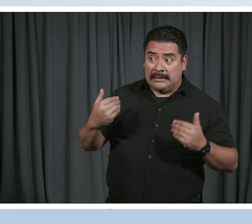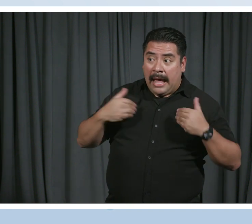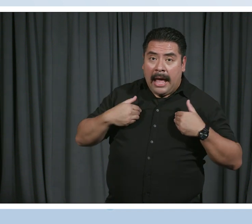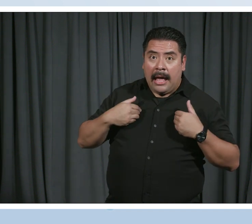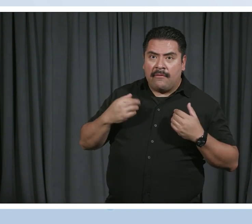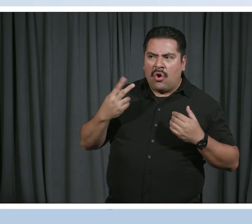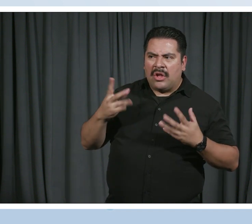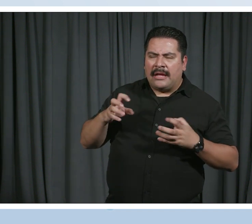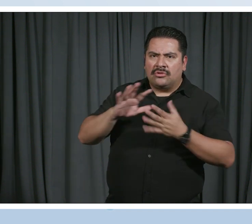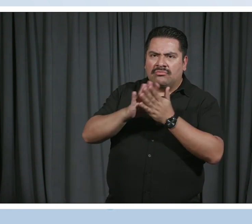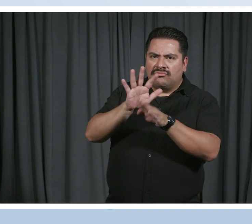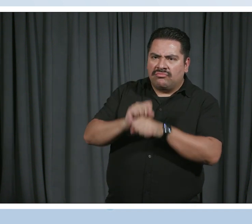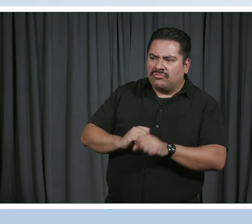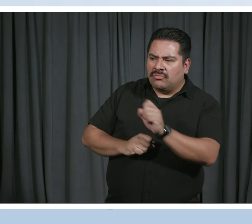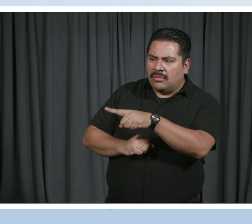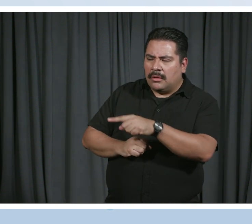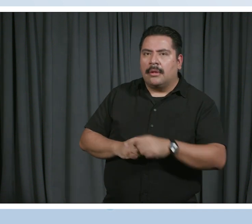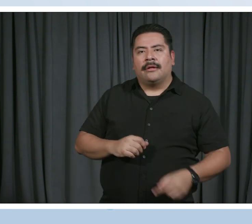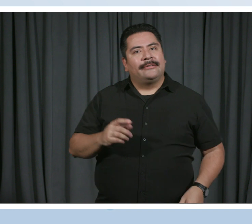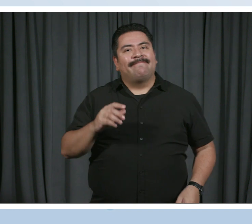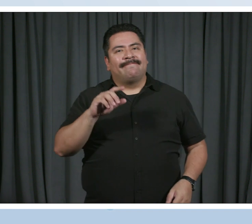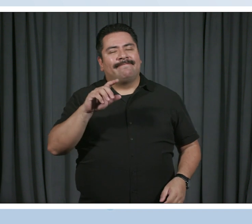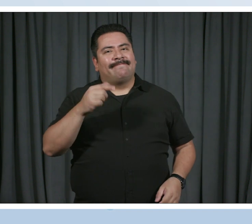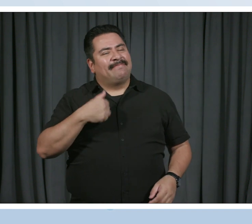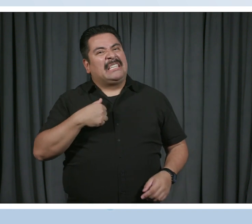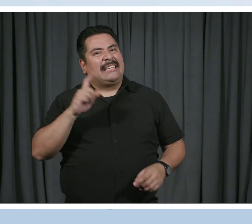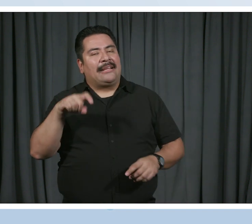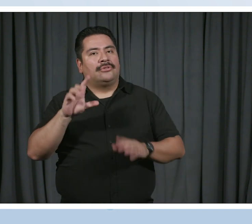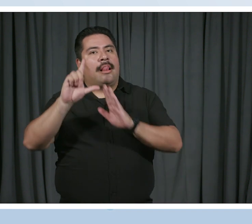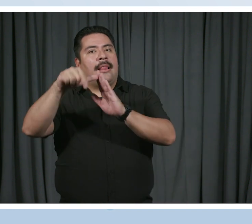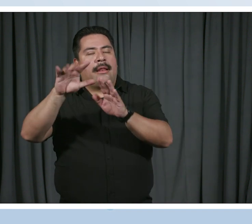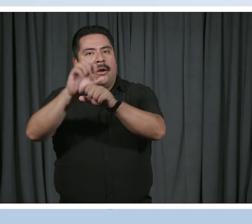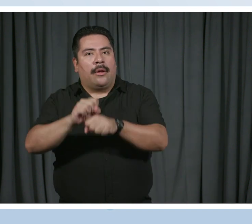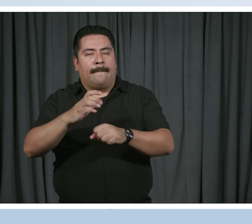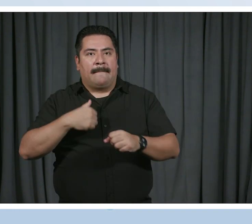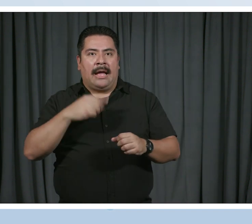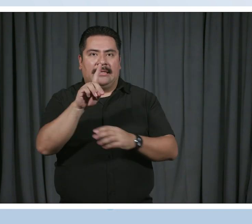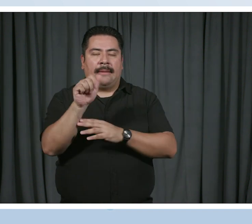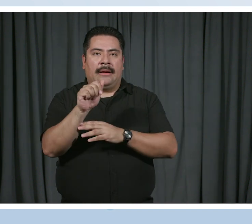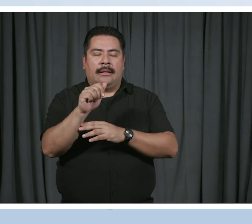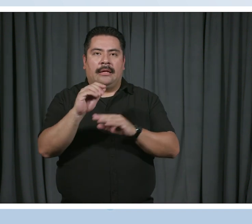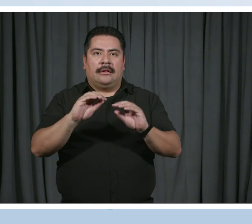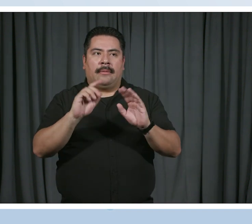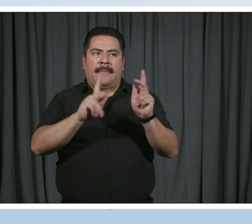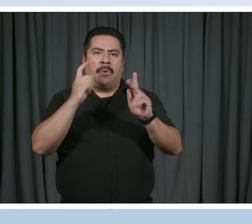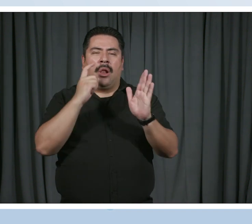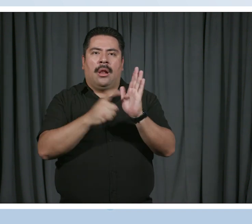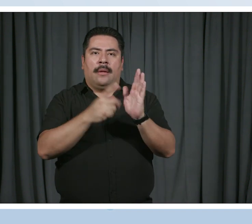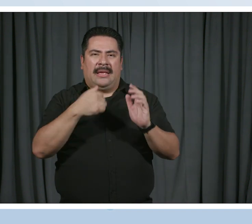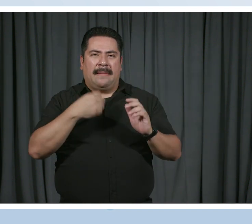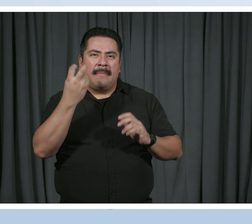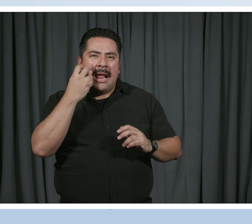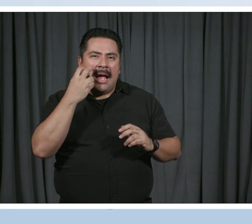grow into? No, very much growing into, even though I have a very apparent disability with like my blindness, I very much